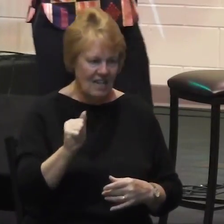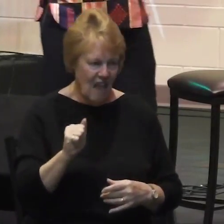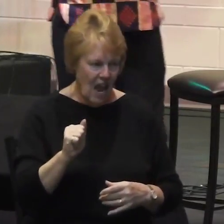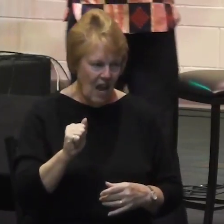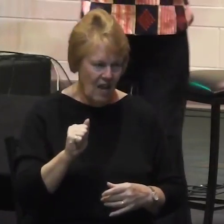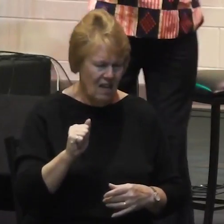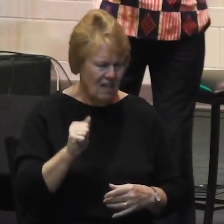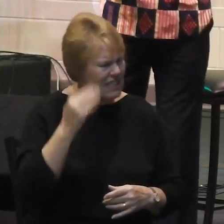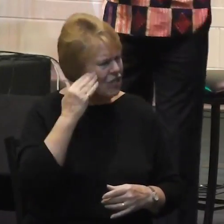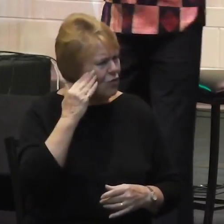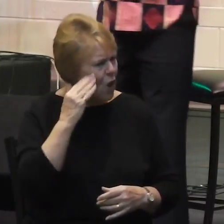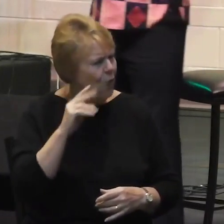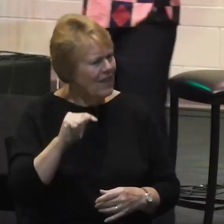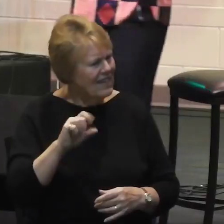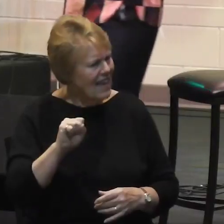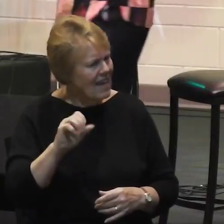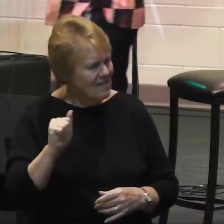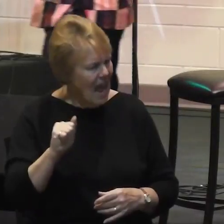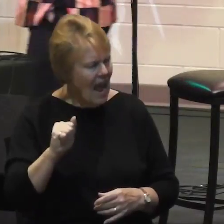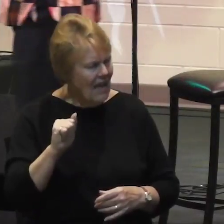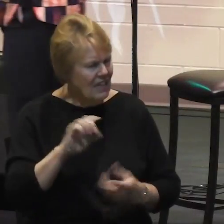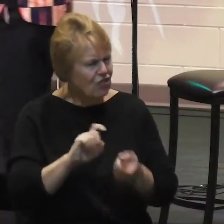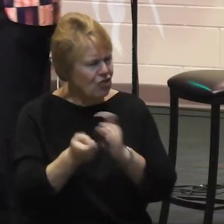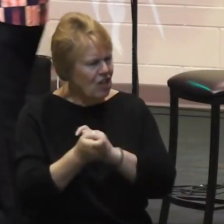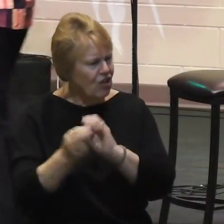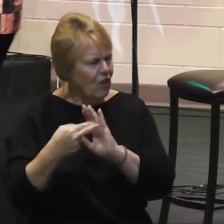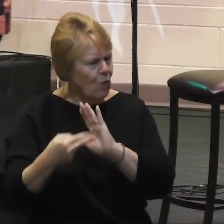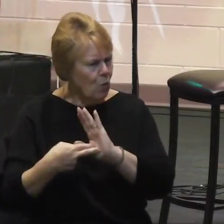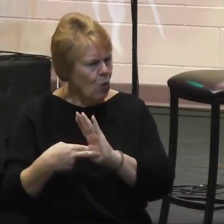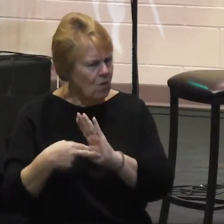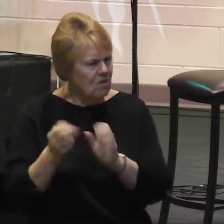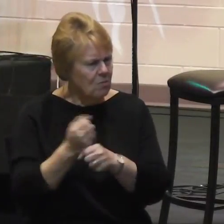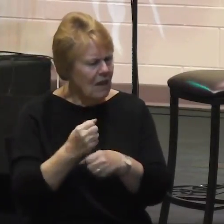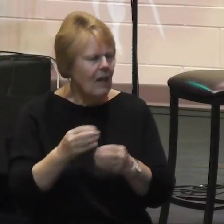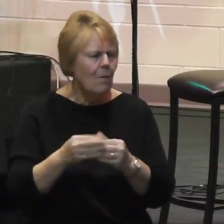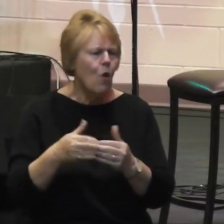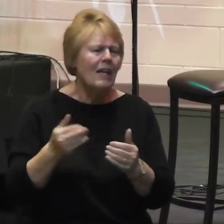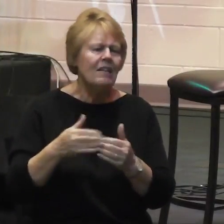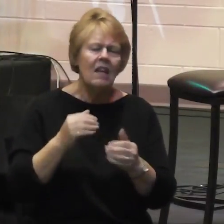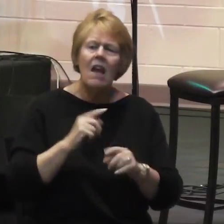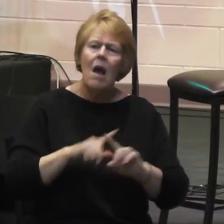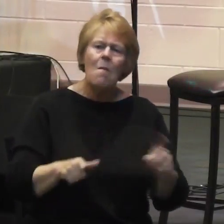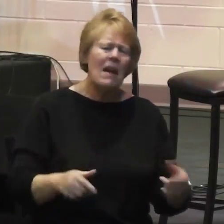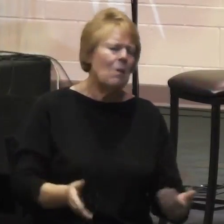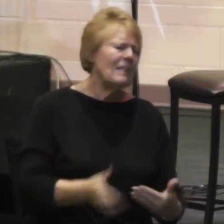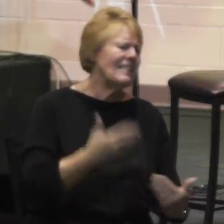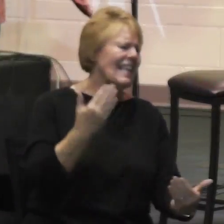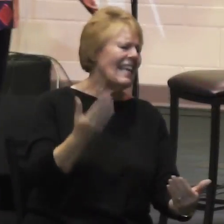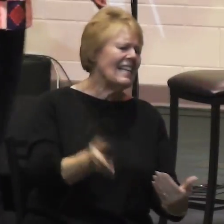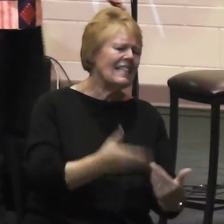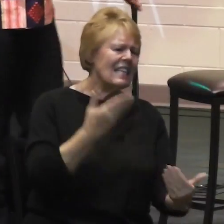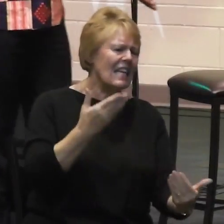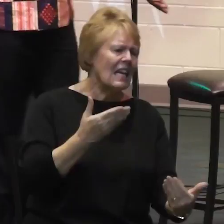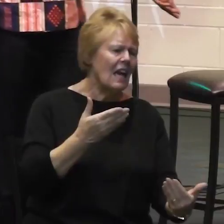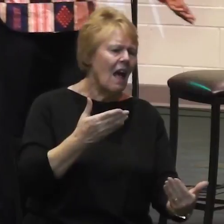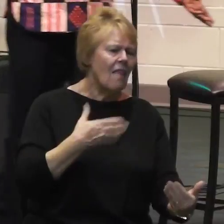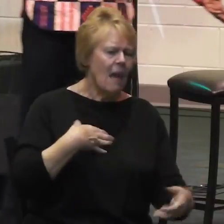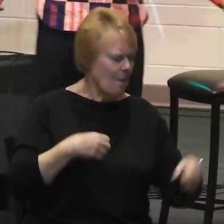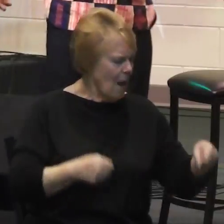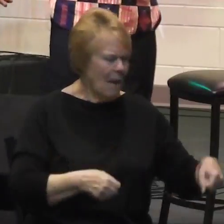Did you know that? You know, and they're going to make it much easier. So we just had a breeze through custom. They didn't even open my bags.